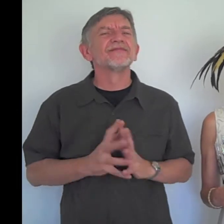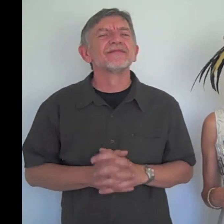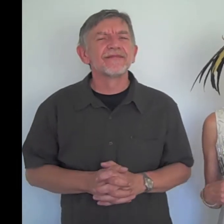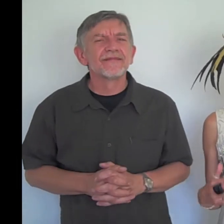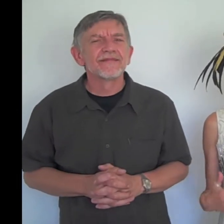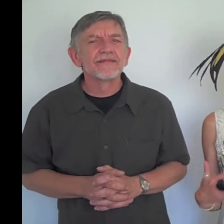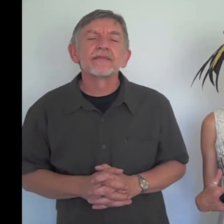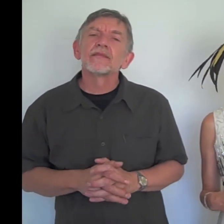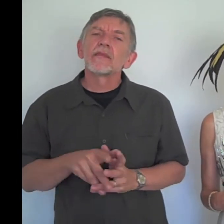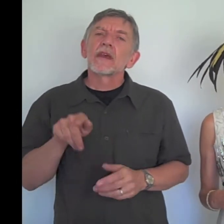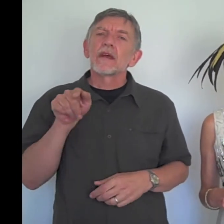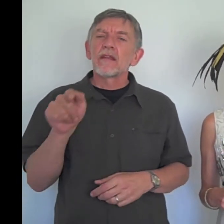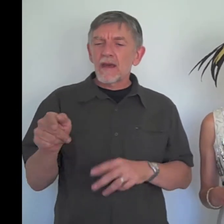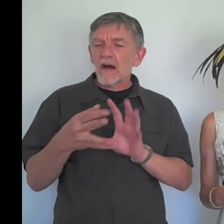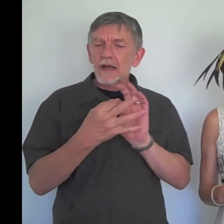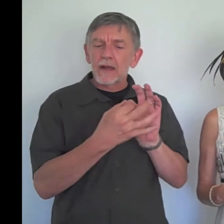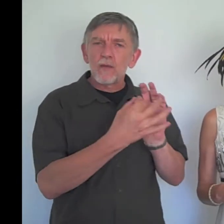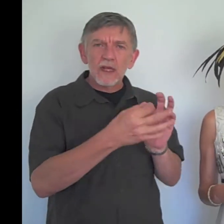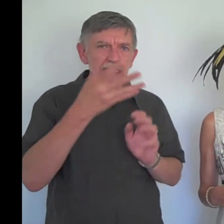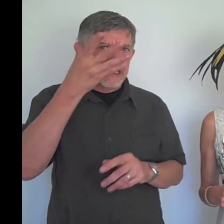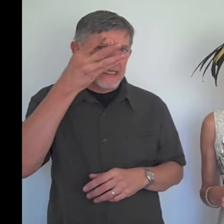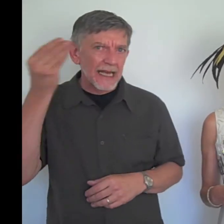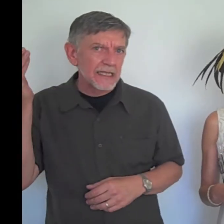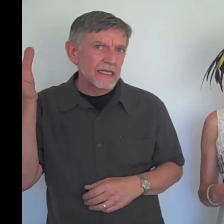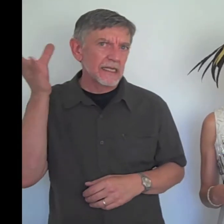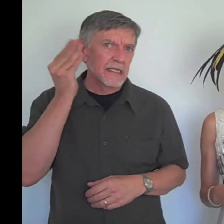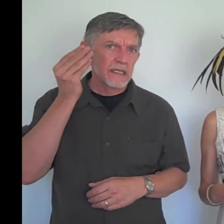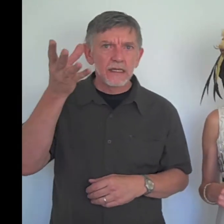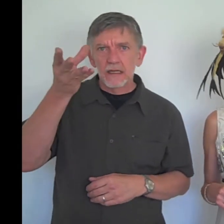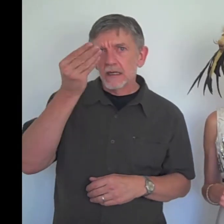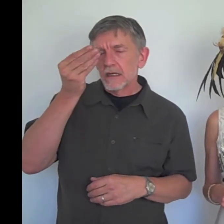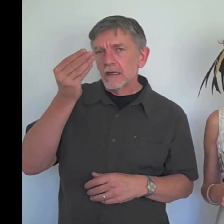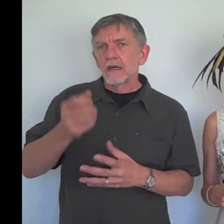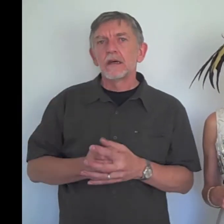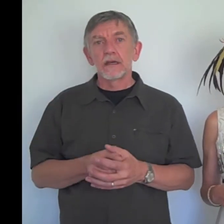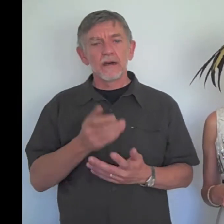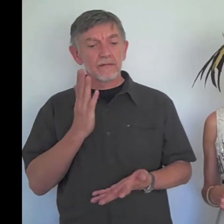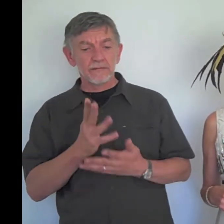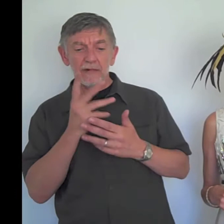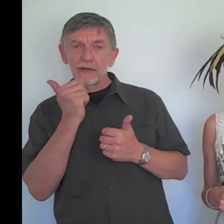but they're do with all of the senses and it would be really good to see you there. Thank you.